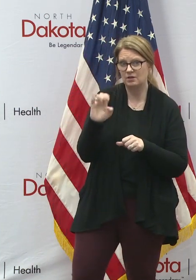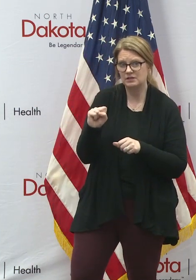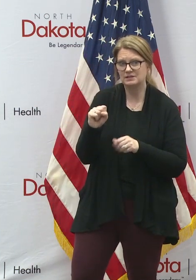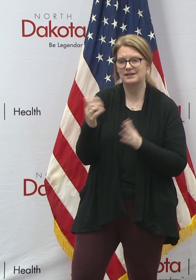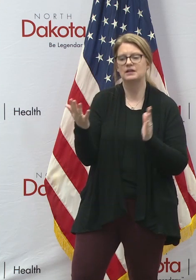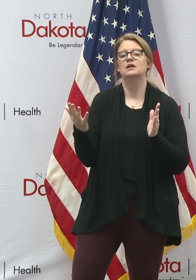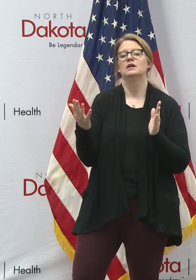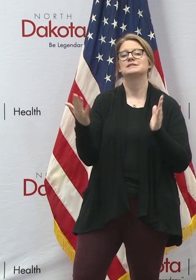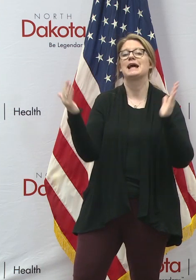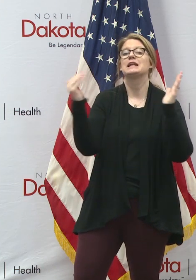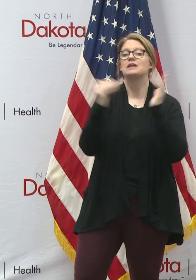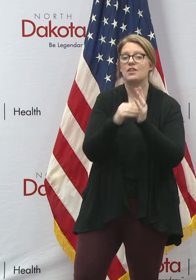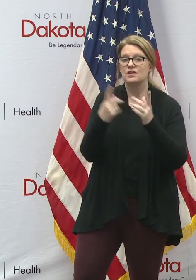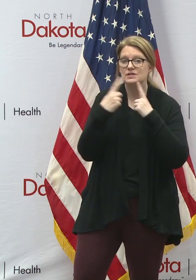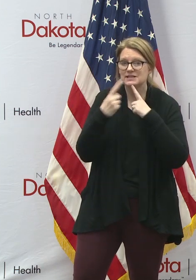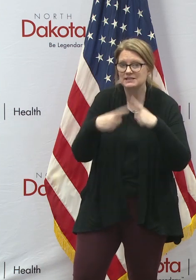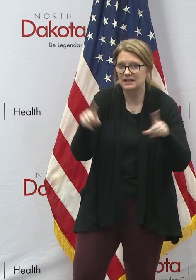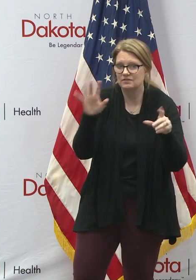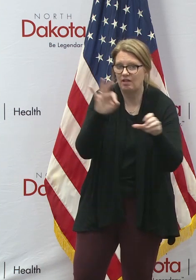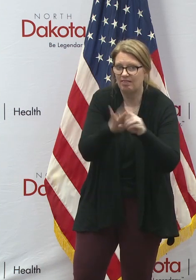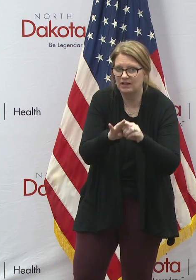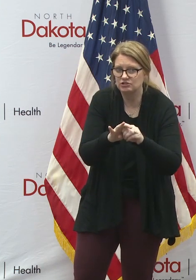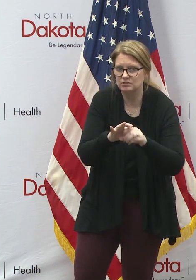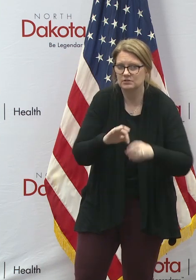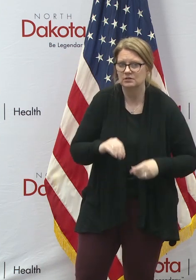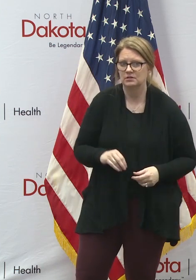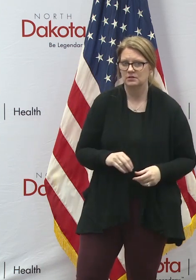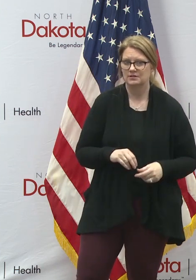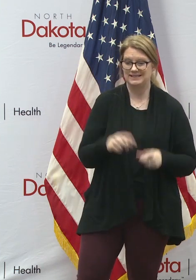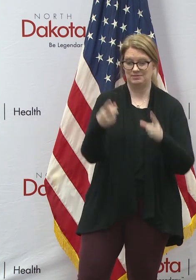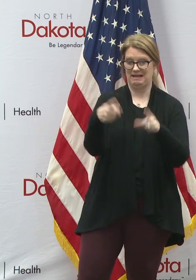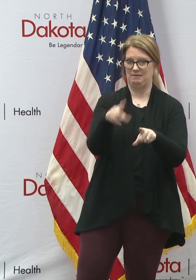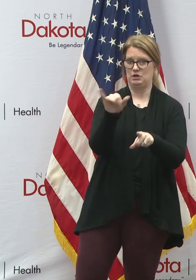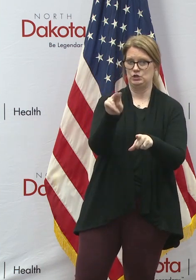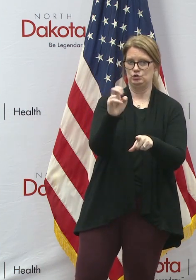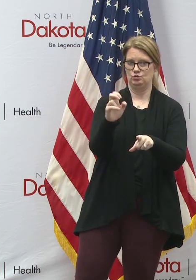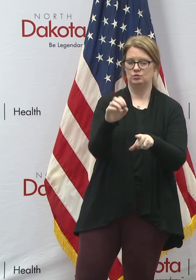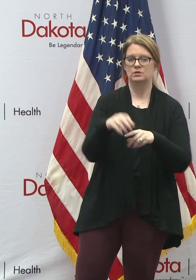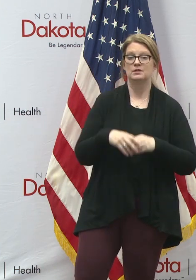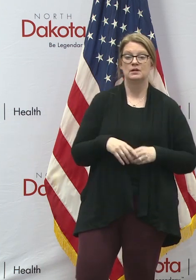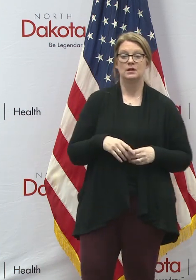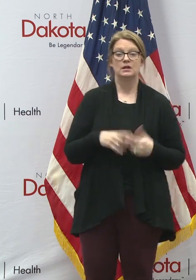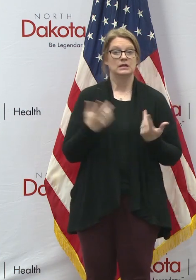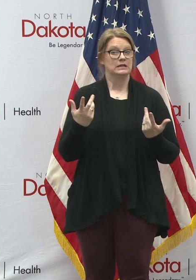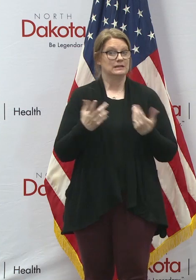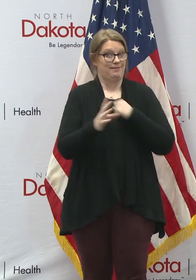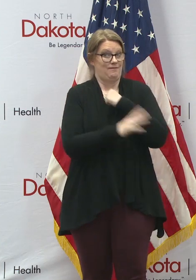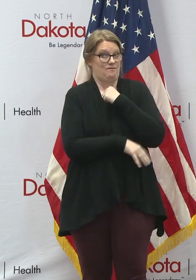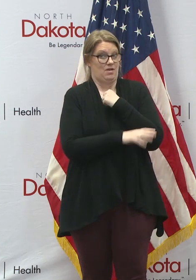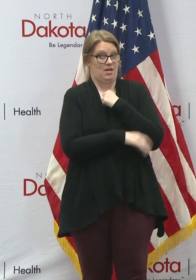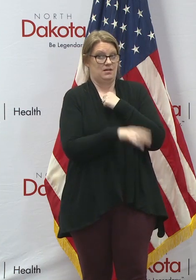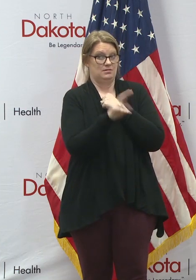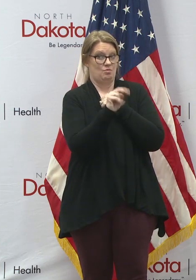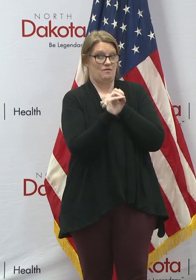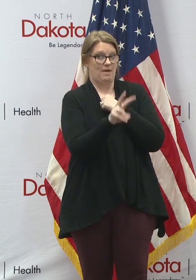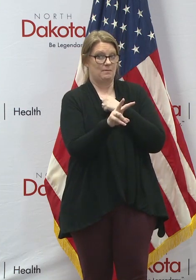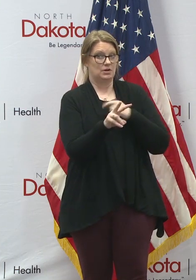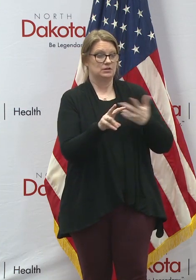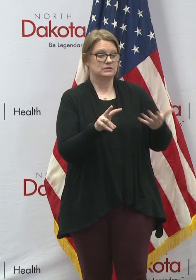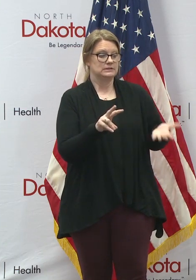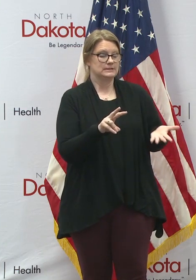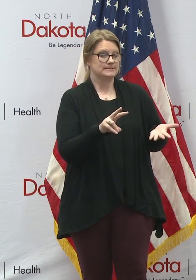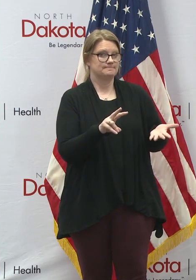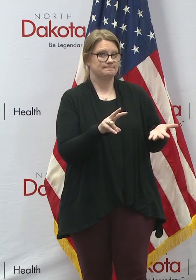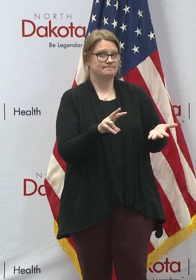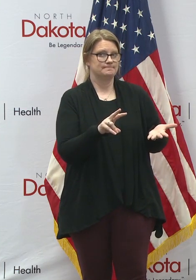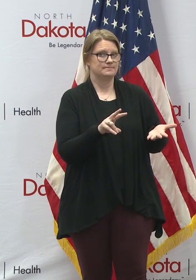successful election in June. As to what's going to happen in November, well, that's not a